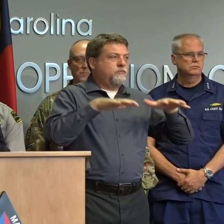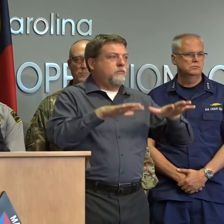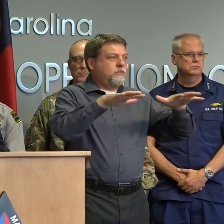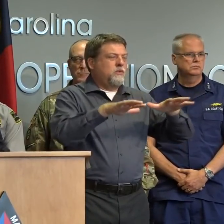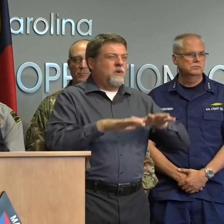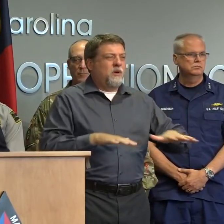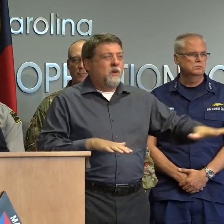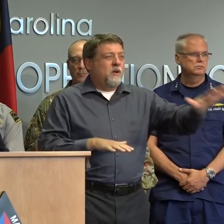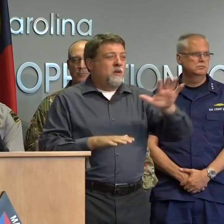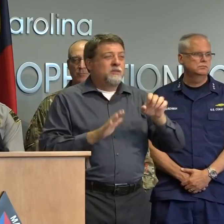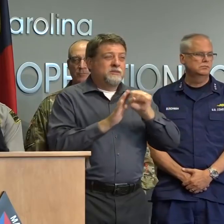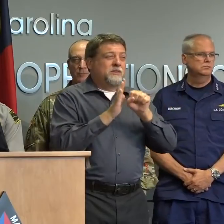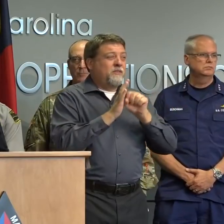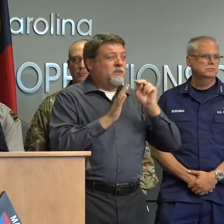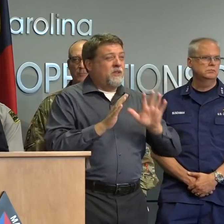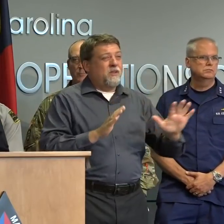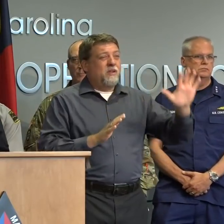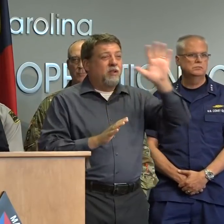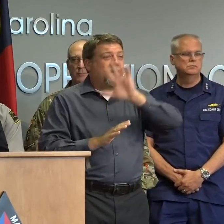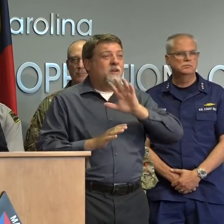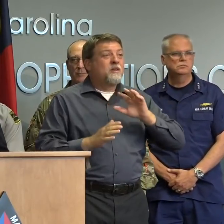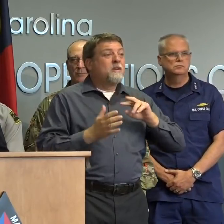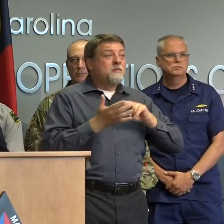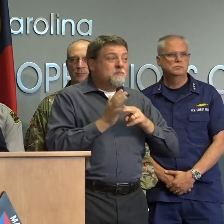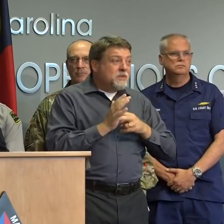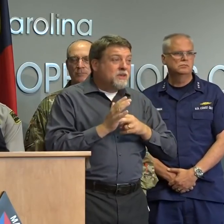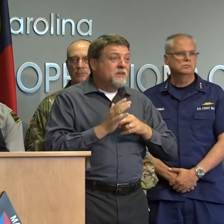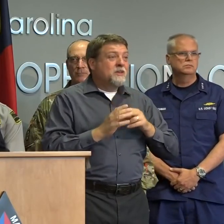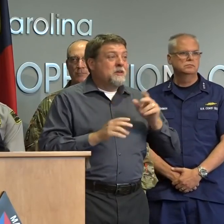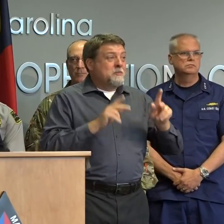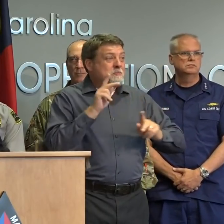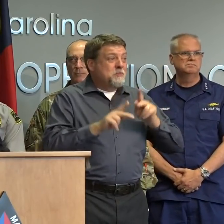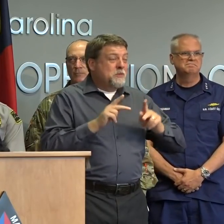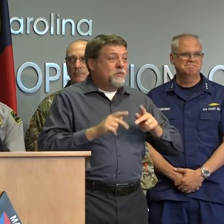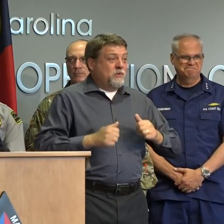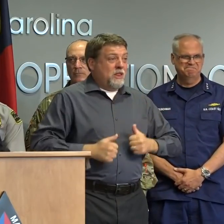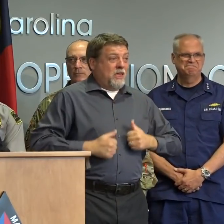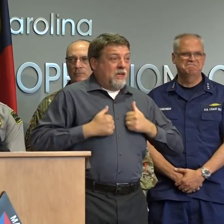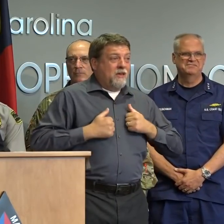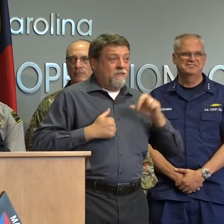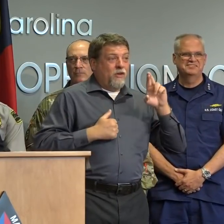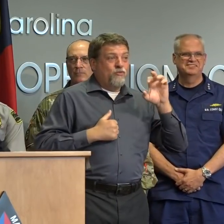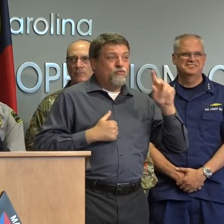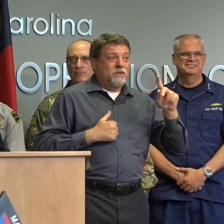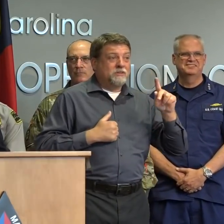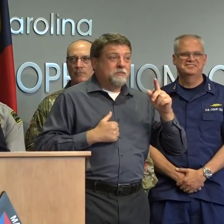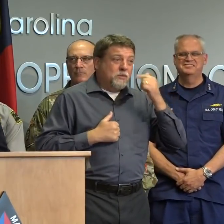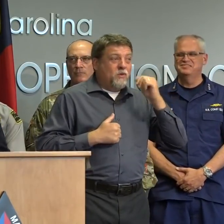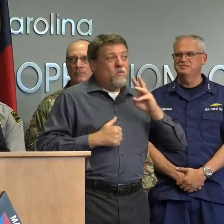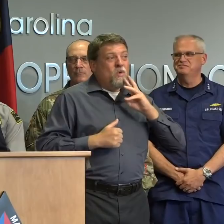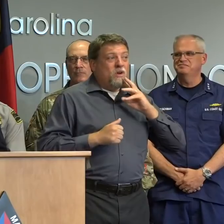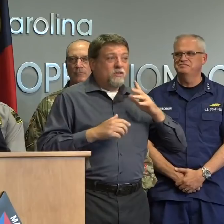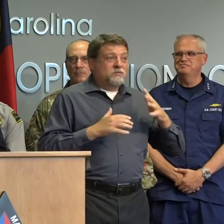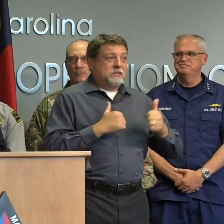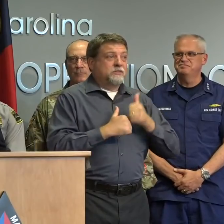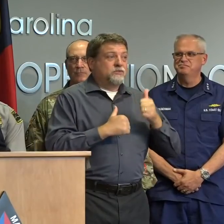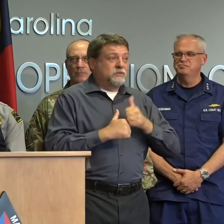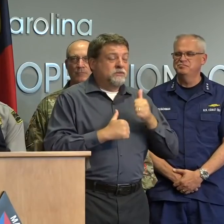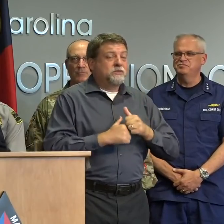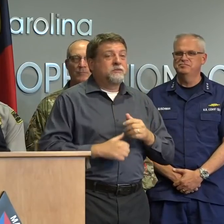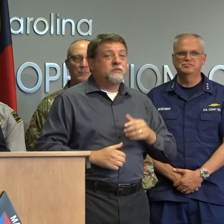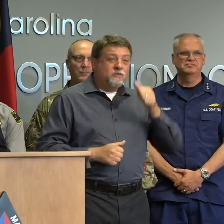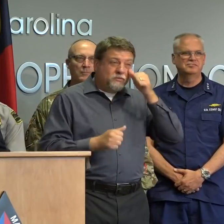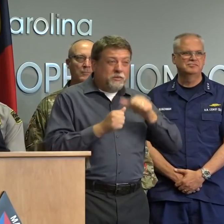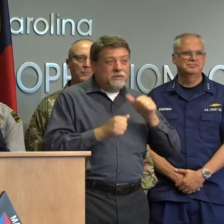and the risk to life is rising with the angry waters yesterday I urged you to stay off the